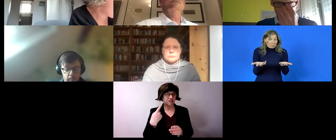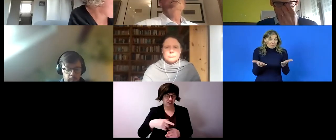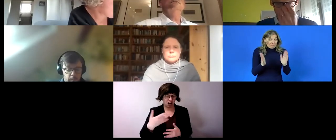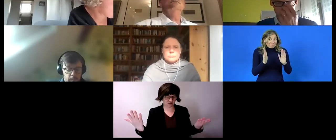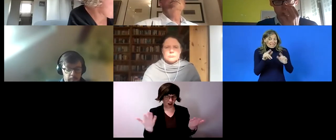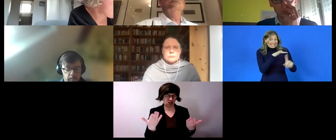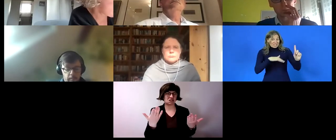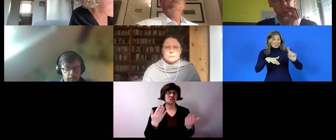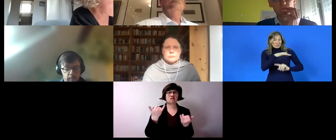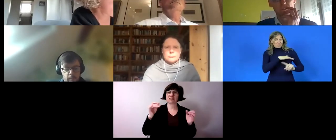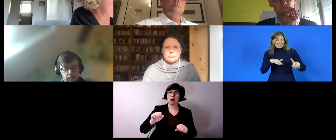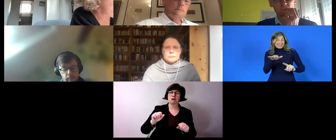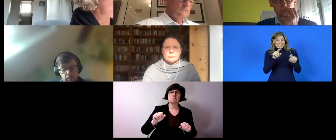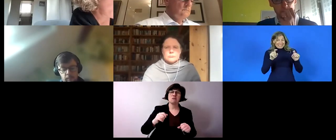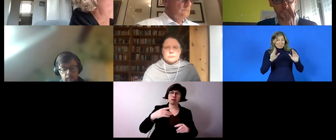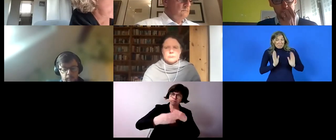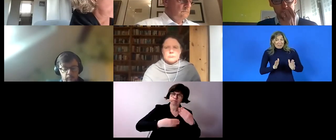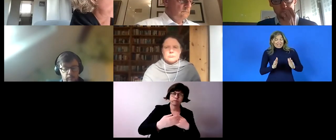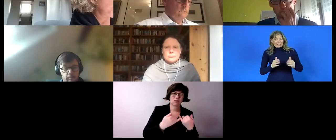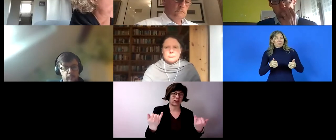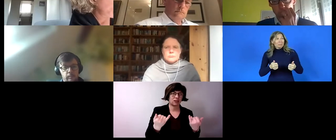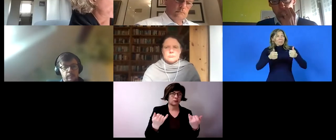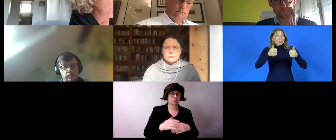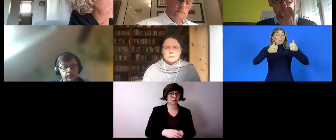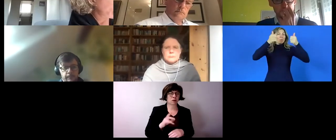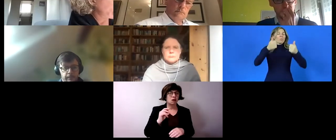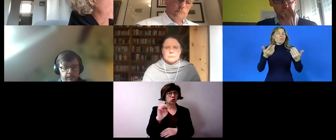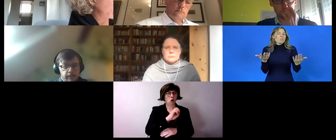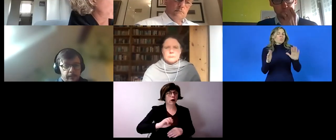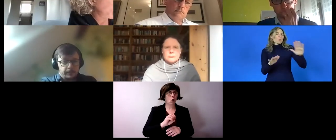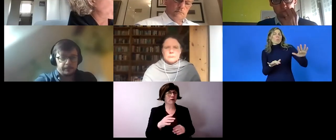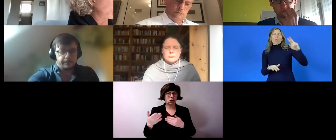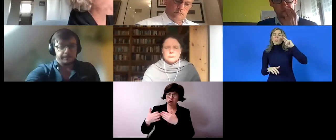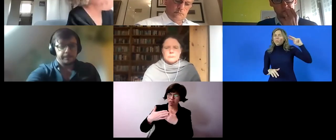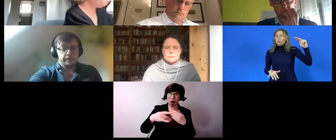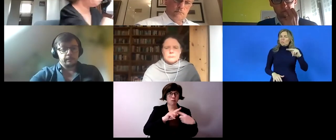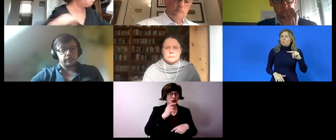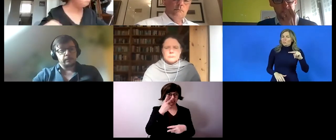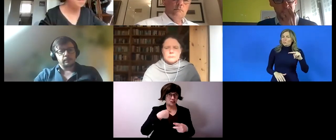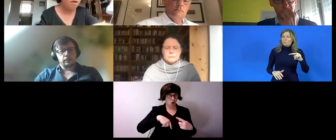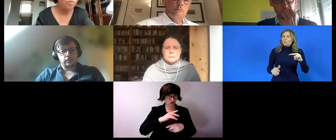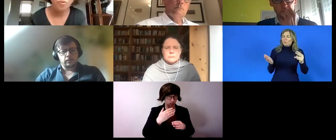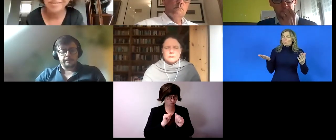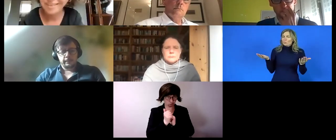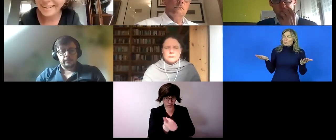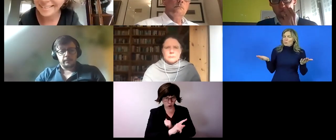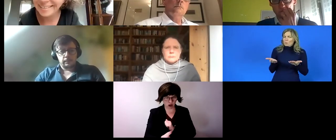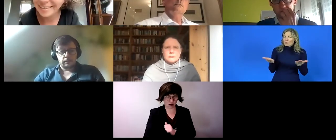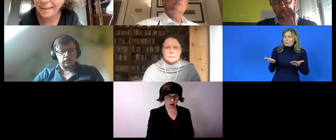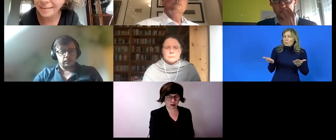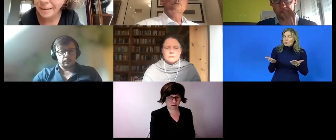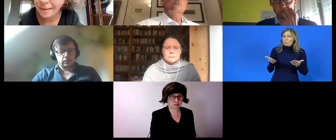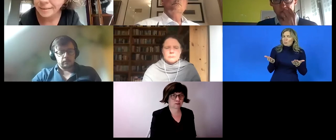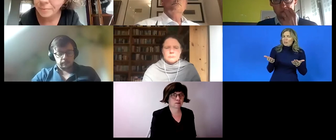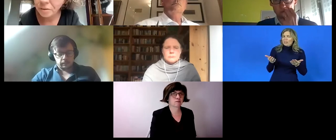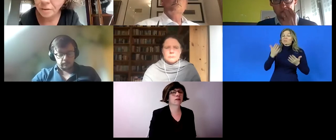the situation any further what what is your take on that because it's also interesting of course to